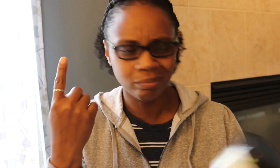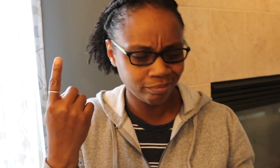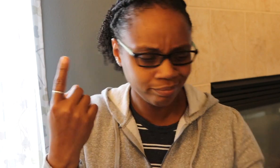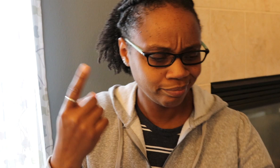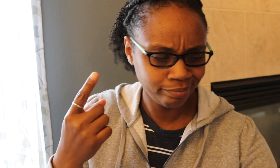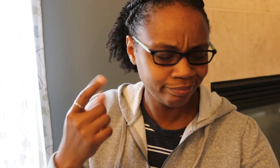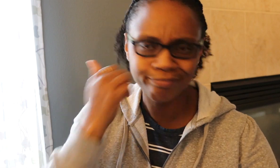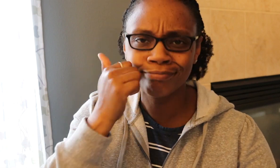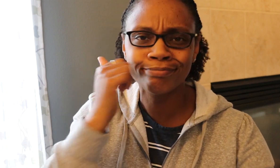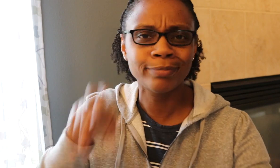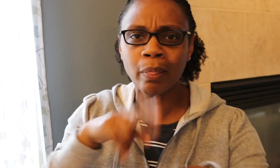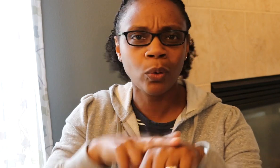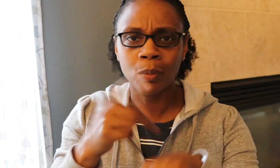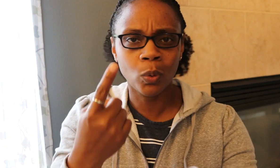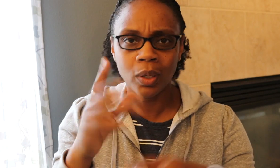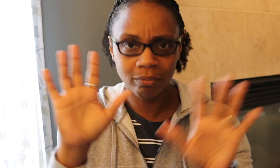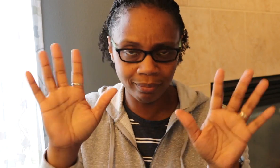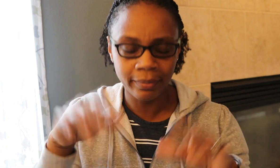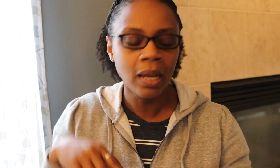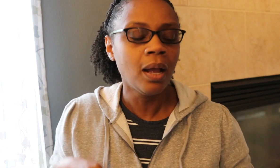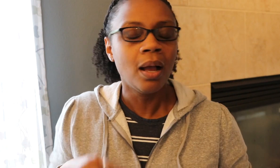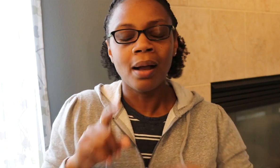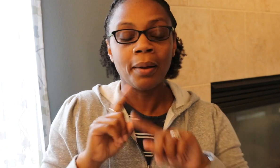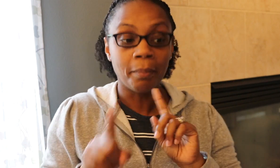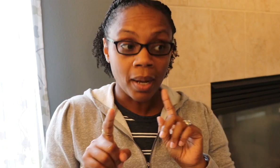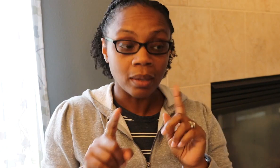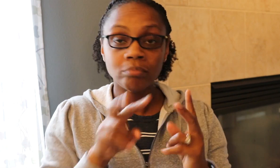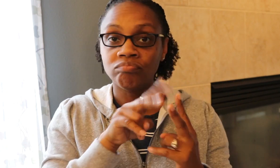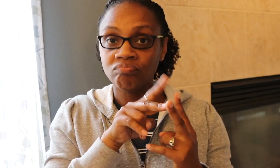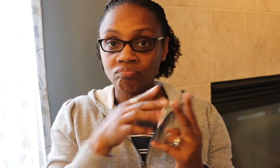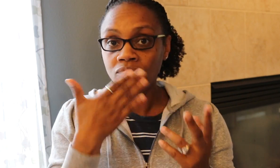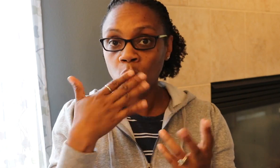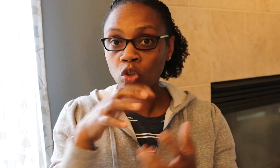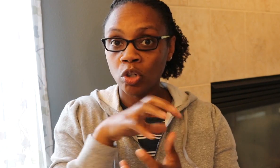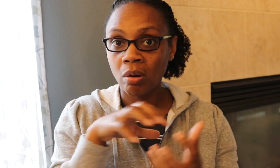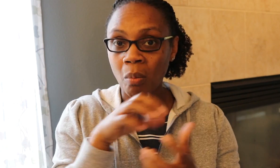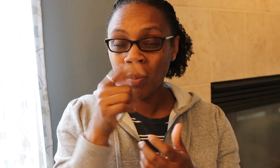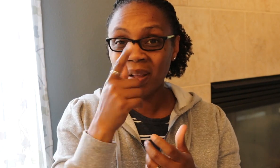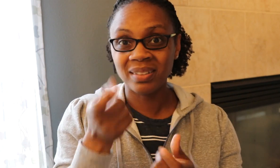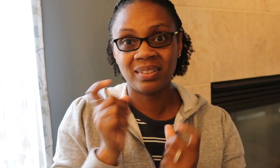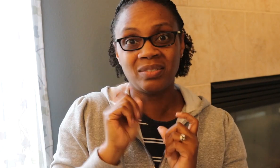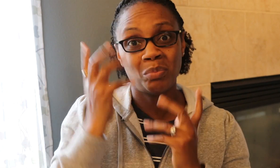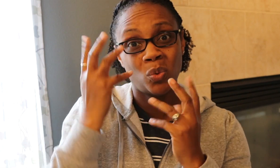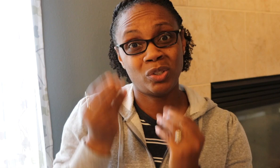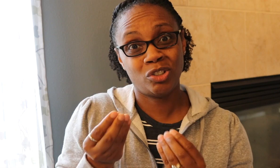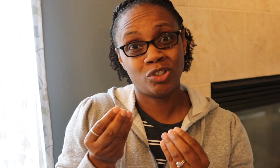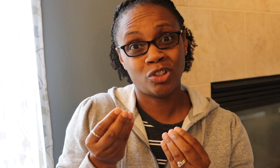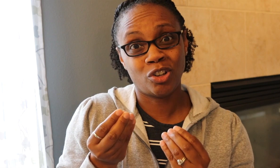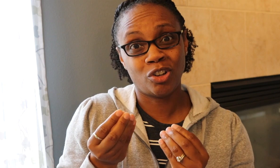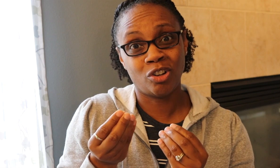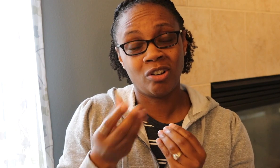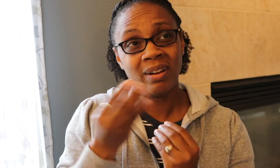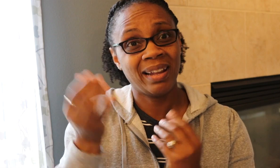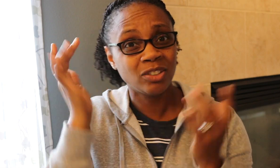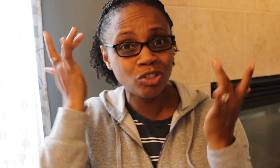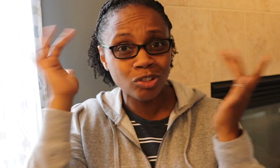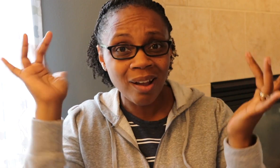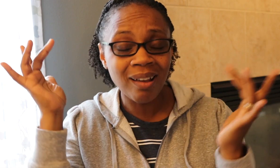I use just the regular Knot Butta one, not the Sprout one, but that combo gives me a great